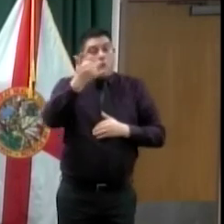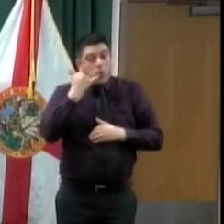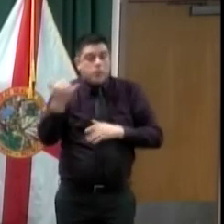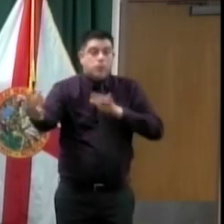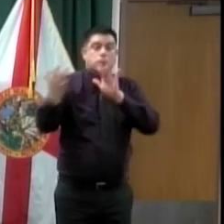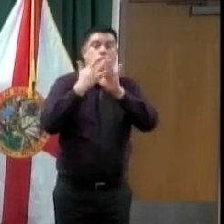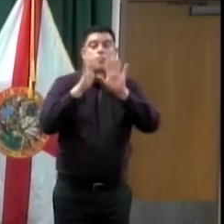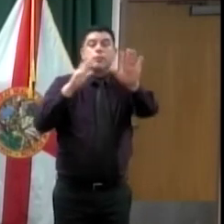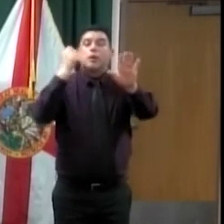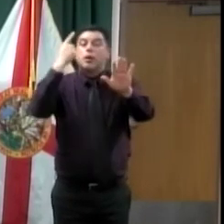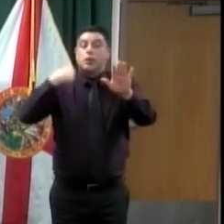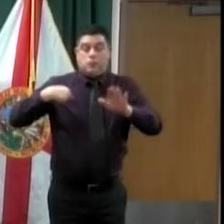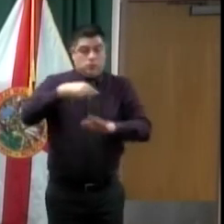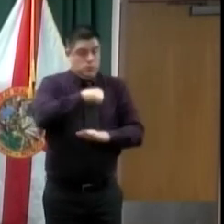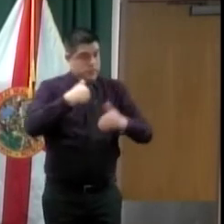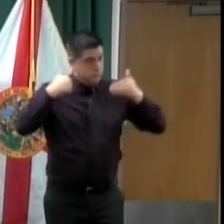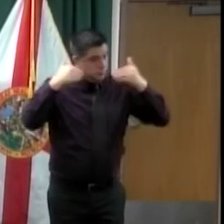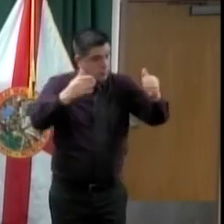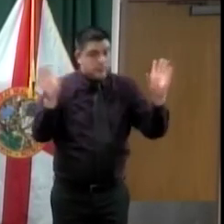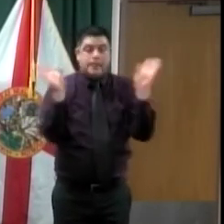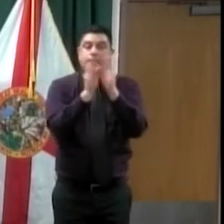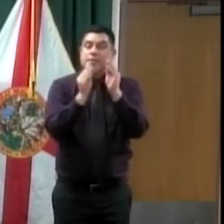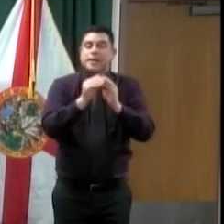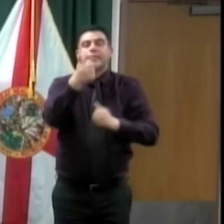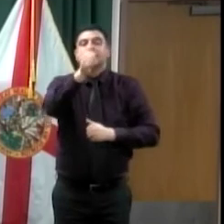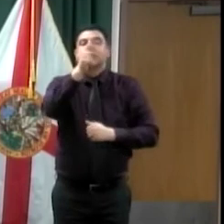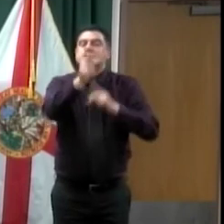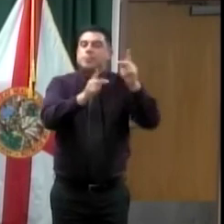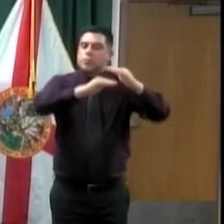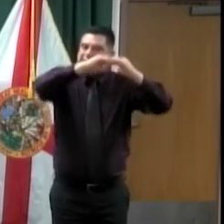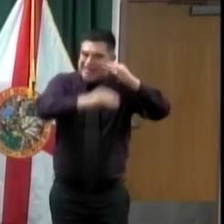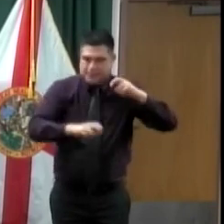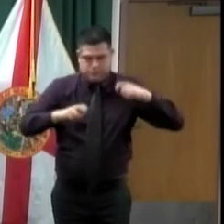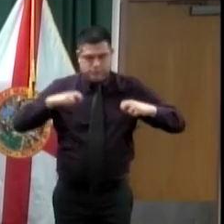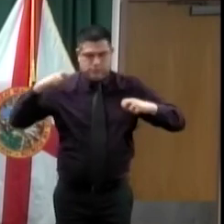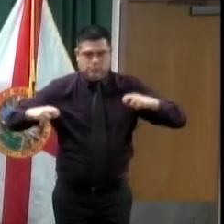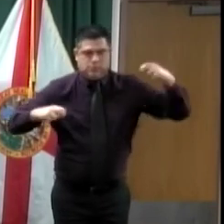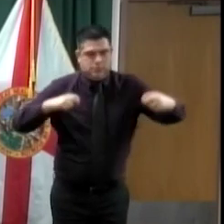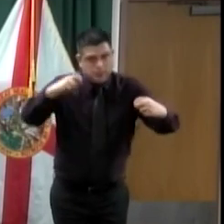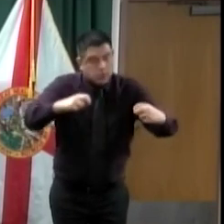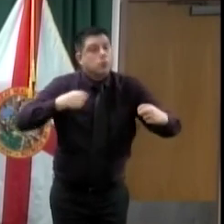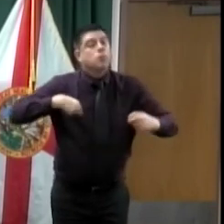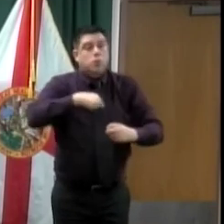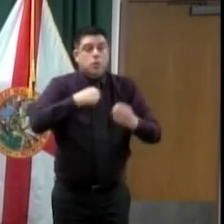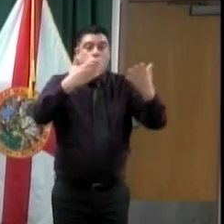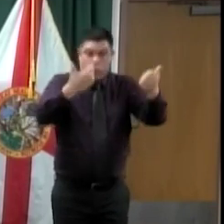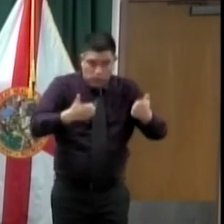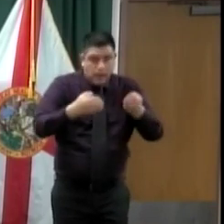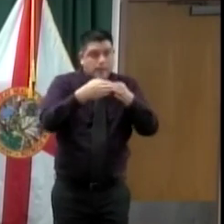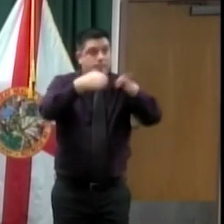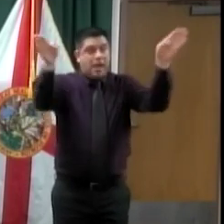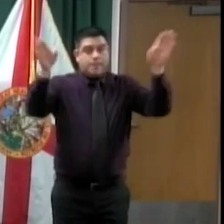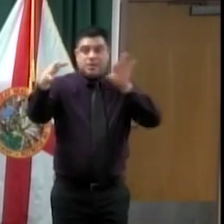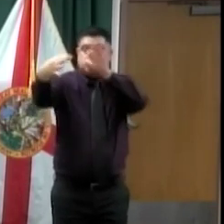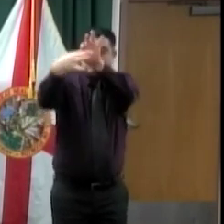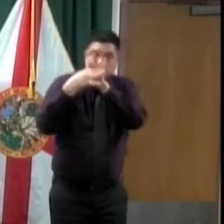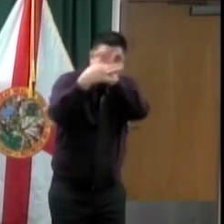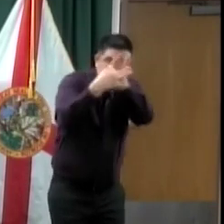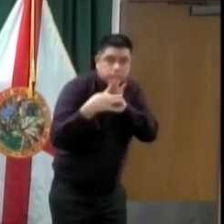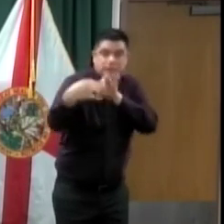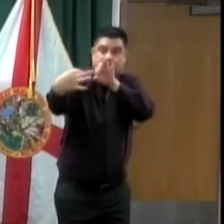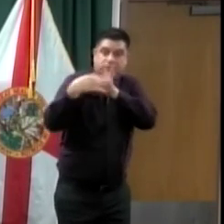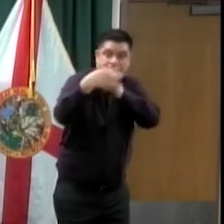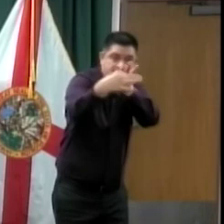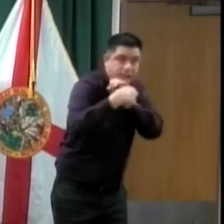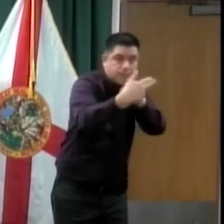apart, but at the same time, we want the public to have input. So we're looking at all technology in order to afford that. But my